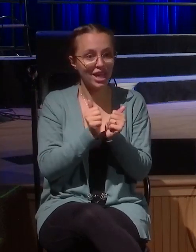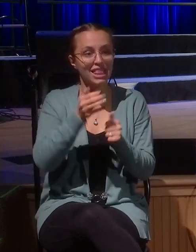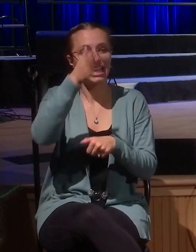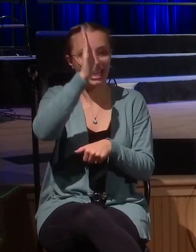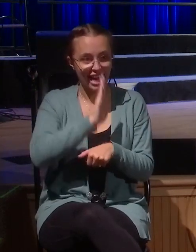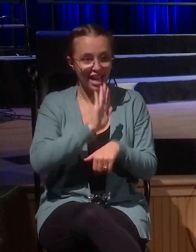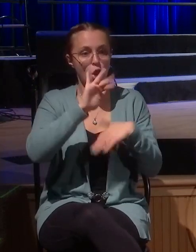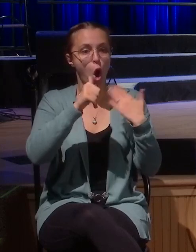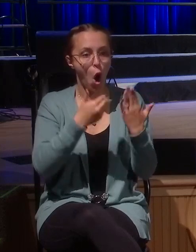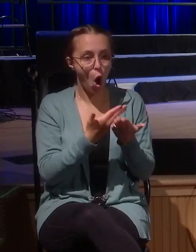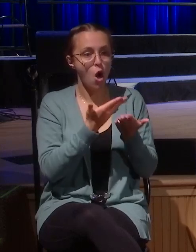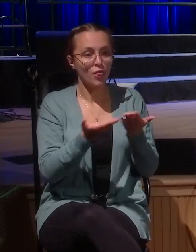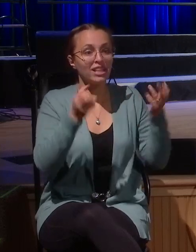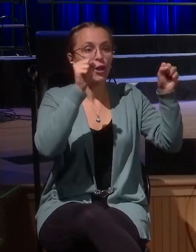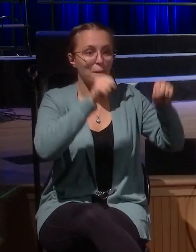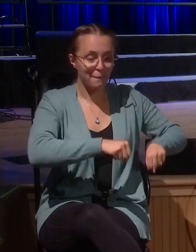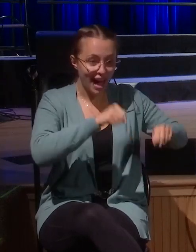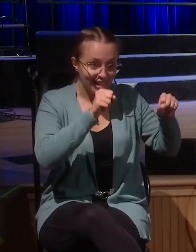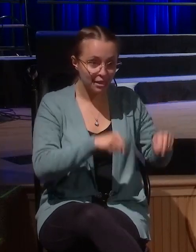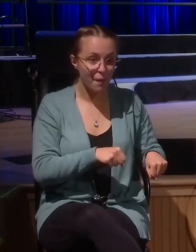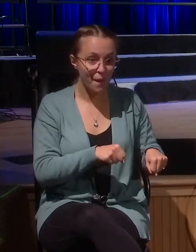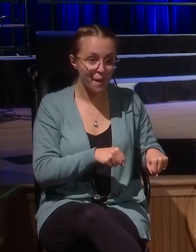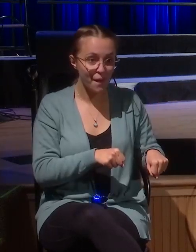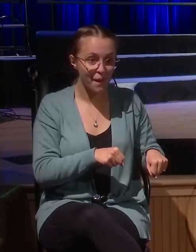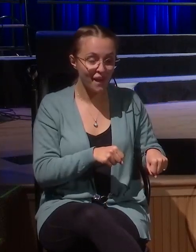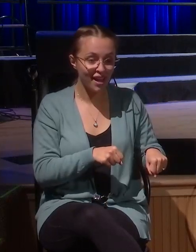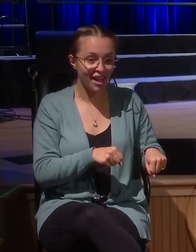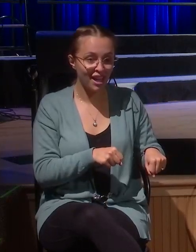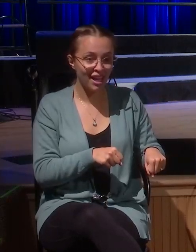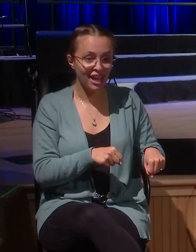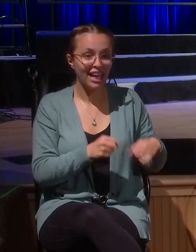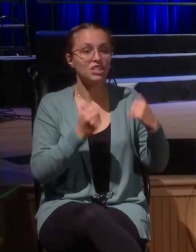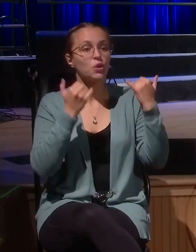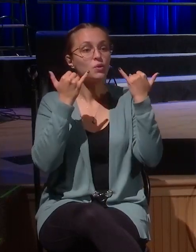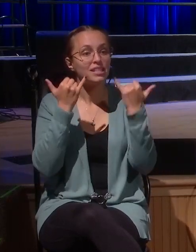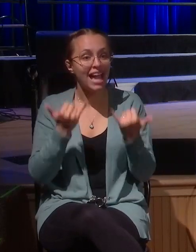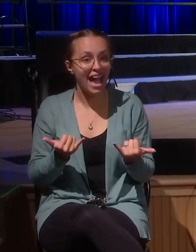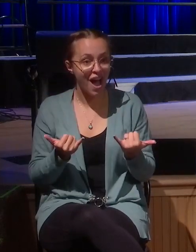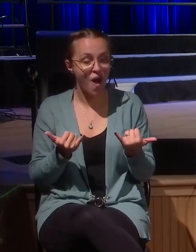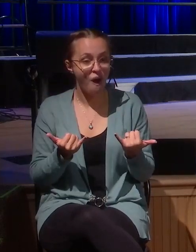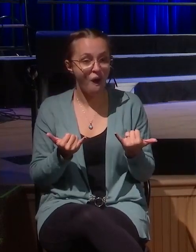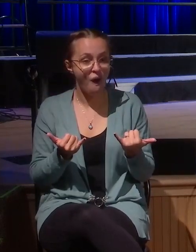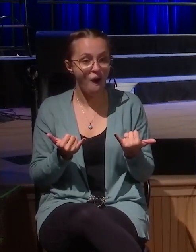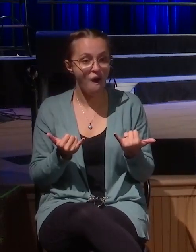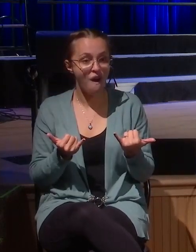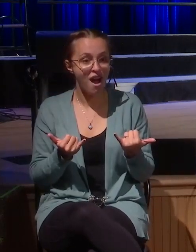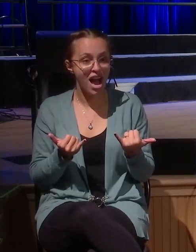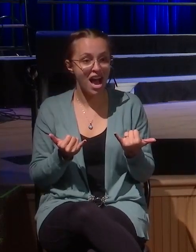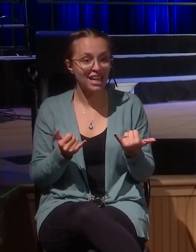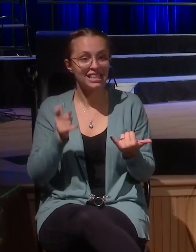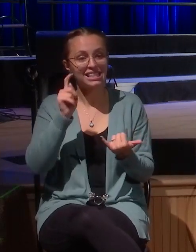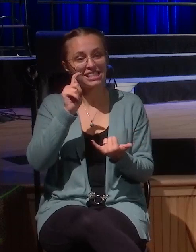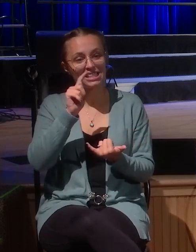that came so illegitimately so and here he is before Jesus and he says, half of everything I own is gone.